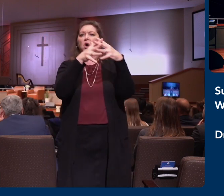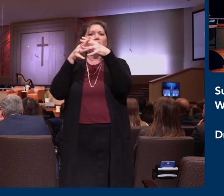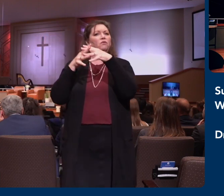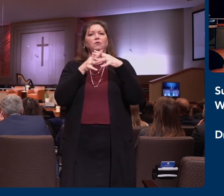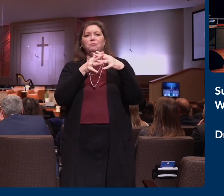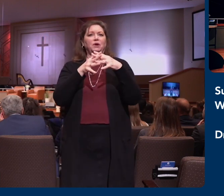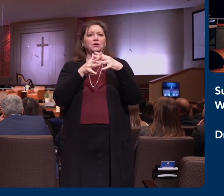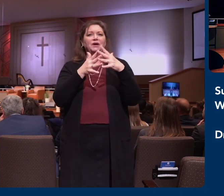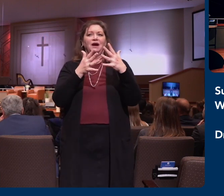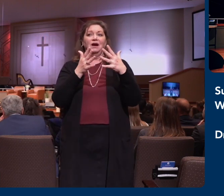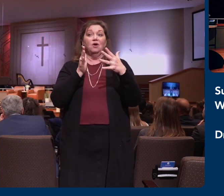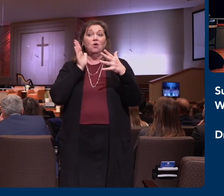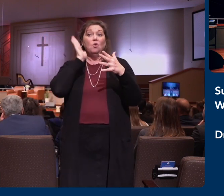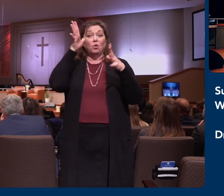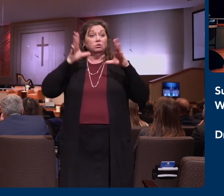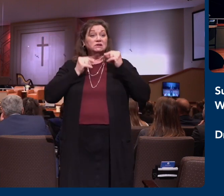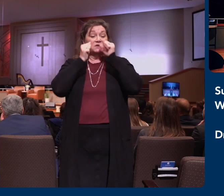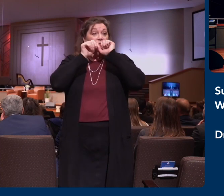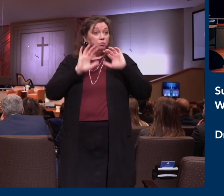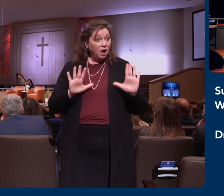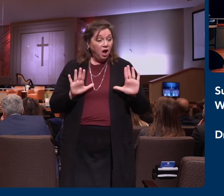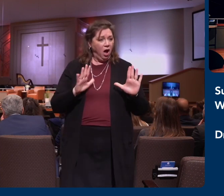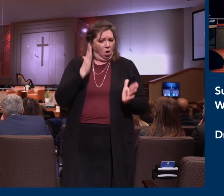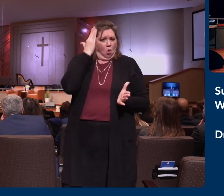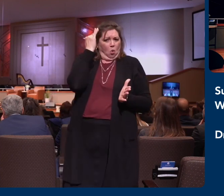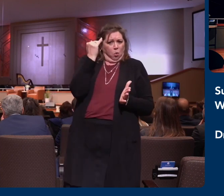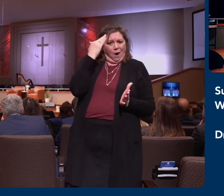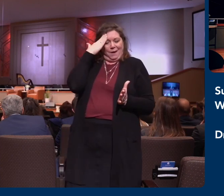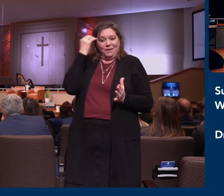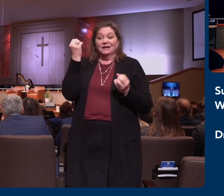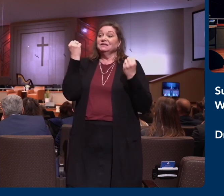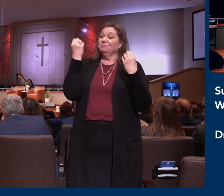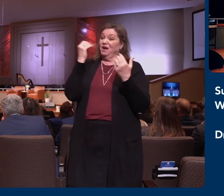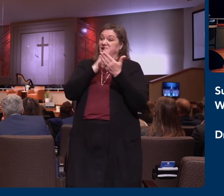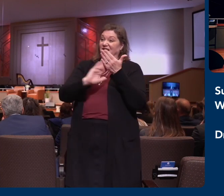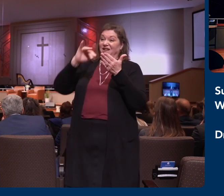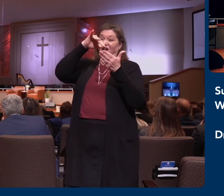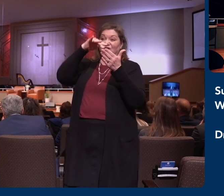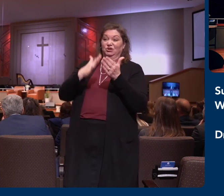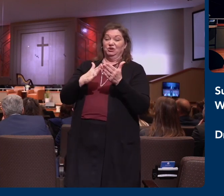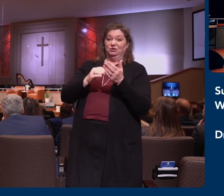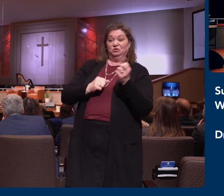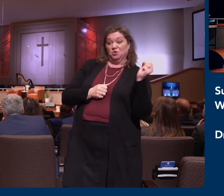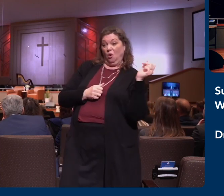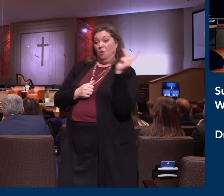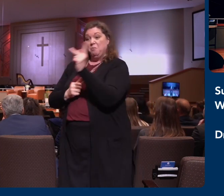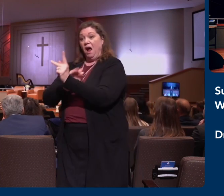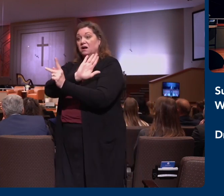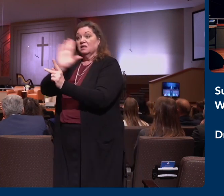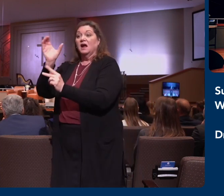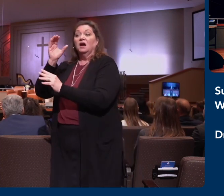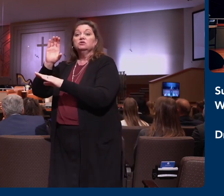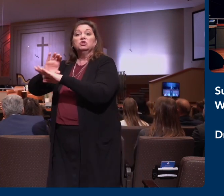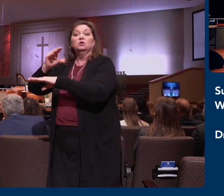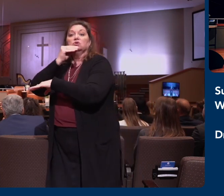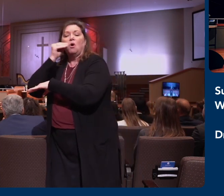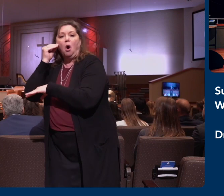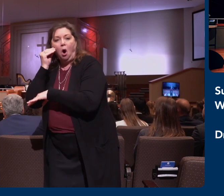Because all of the young people, all of the college students that are going to be going back to their local churches and taking what they've learned here in this